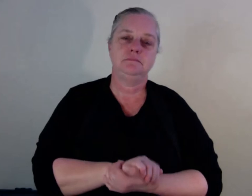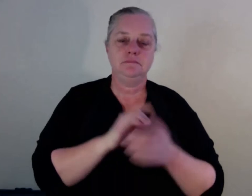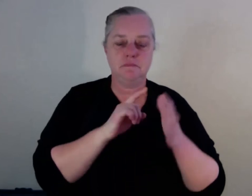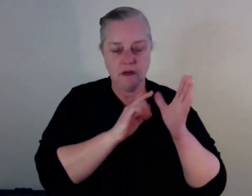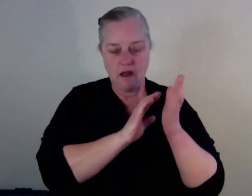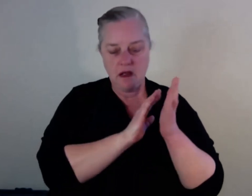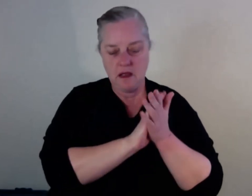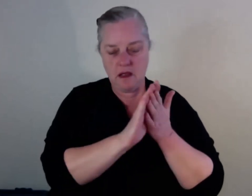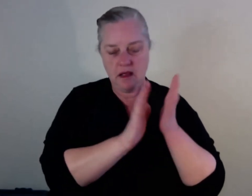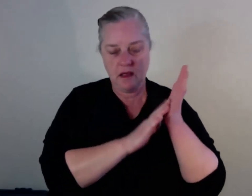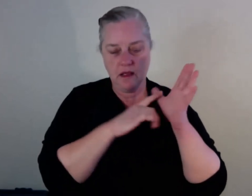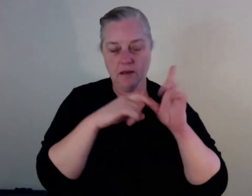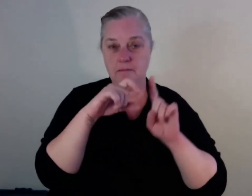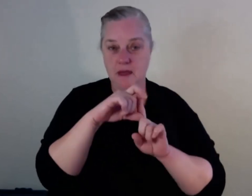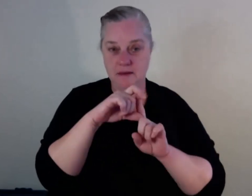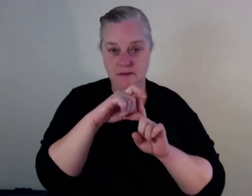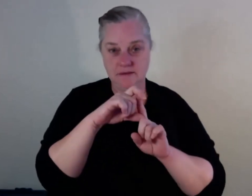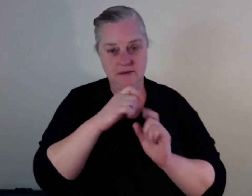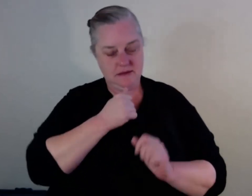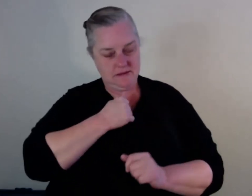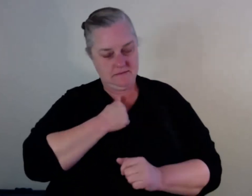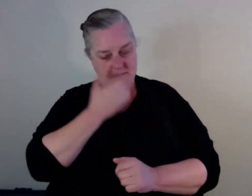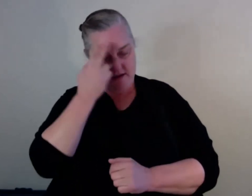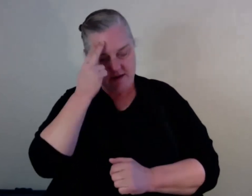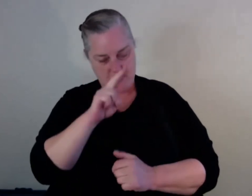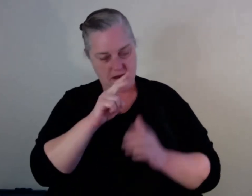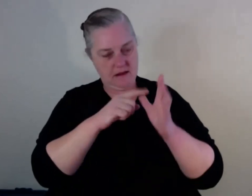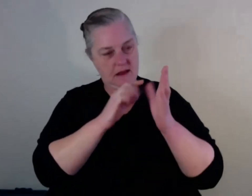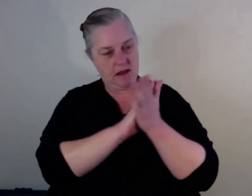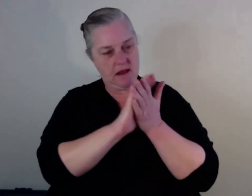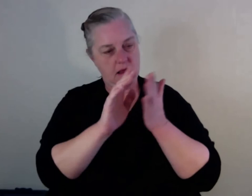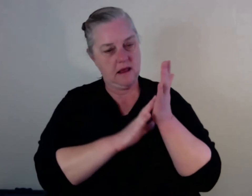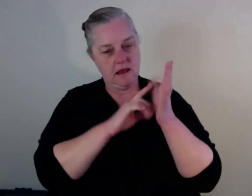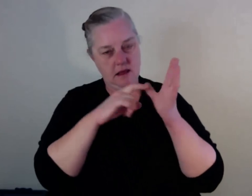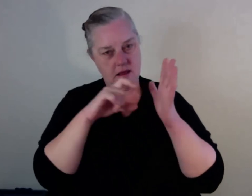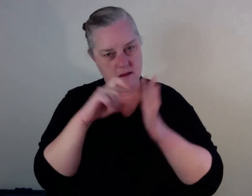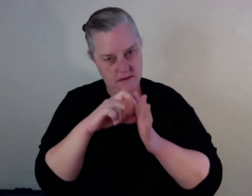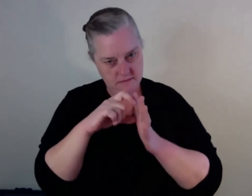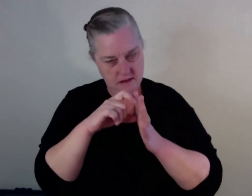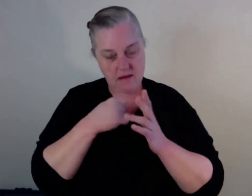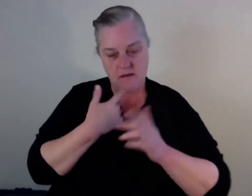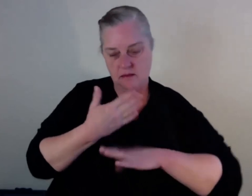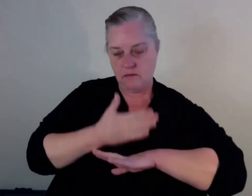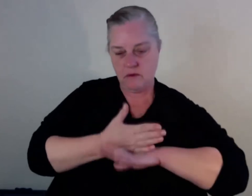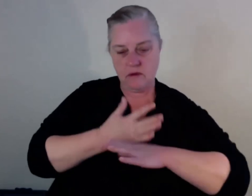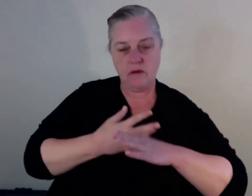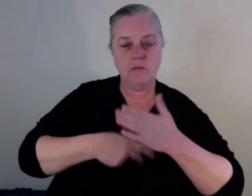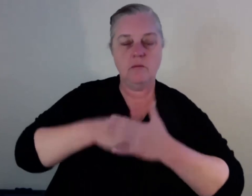Hi, my name is Ahmed and I work for DIMEC as a Cold Project Officer. Which I started after